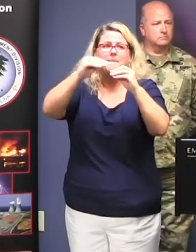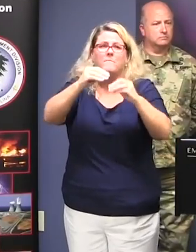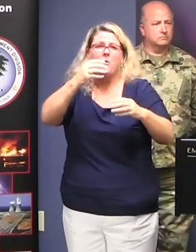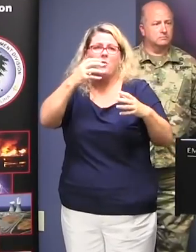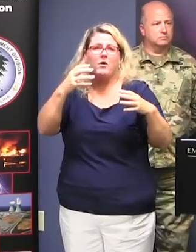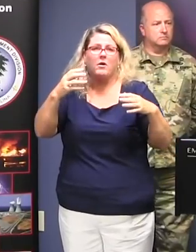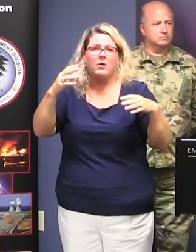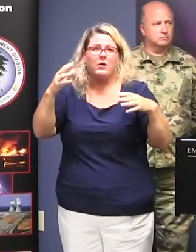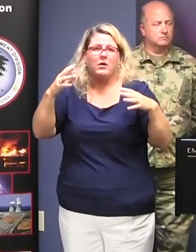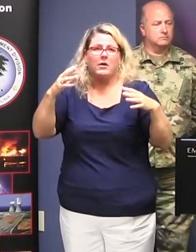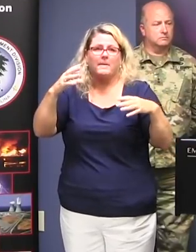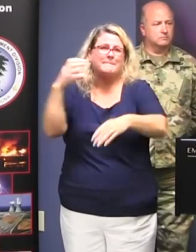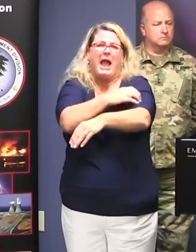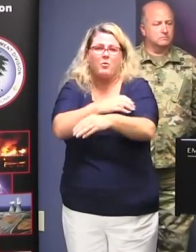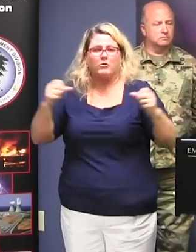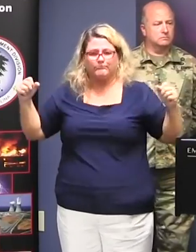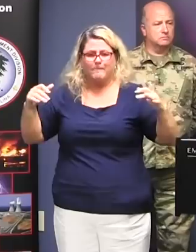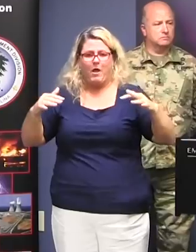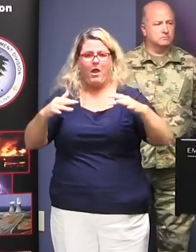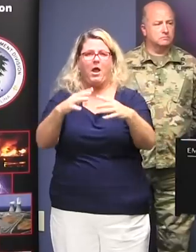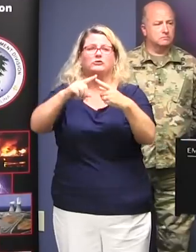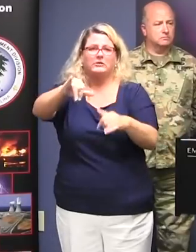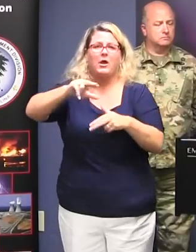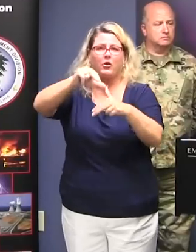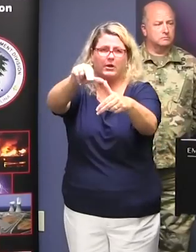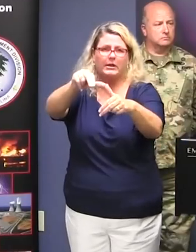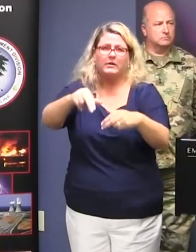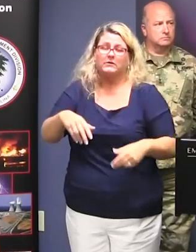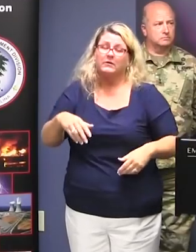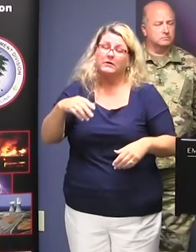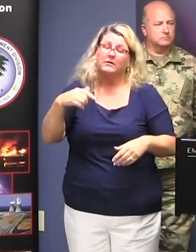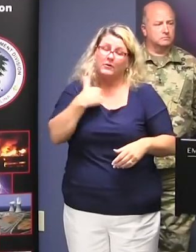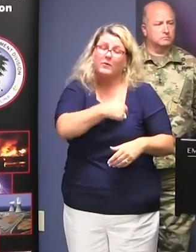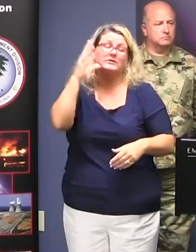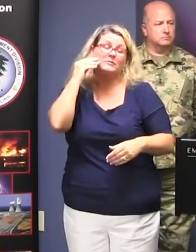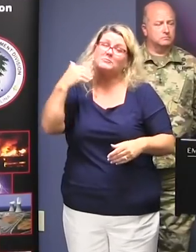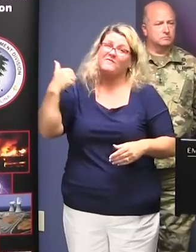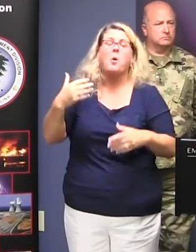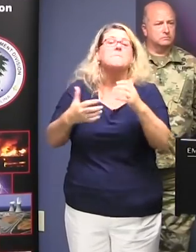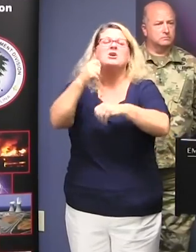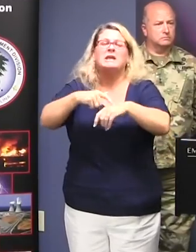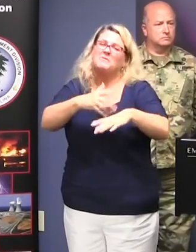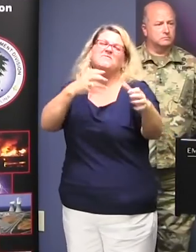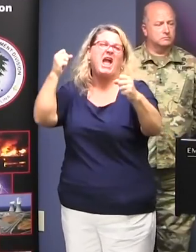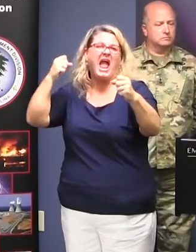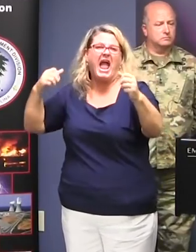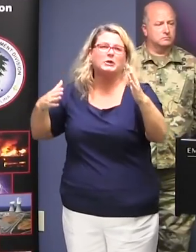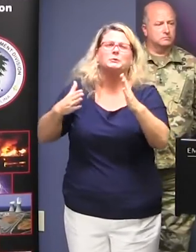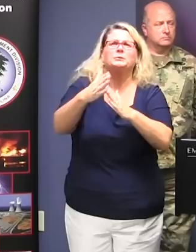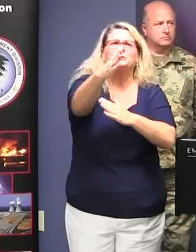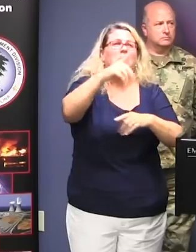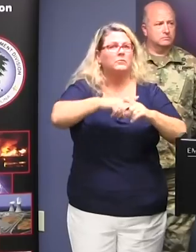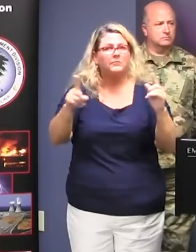be just parked here on top of us for longer than we've had one here before. Often they'll just move right through. Well, this one's moving up very slowly,